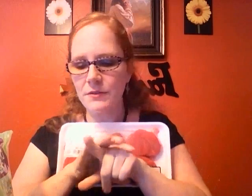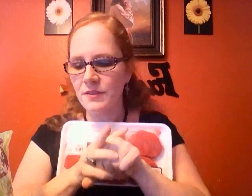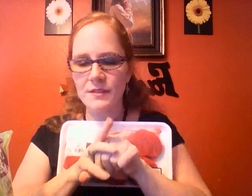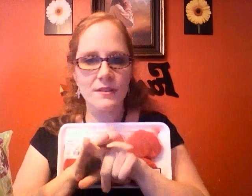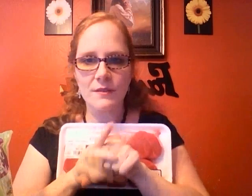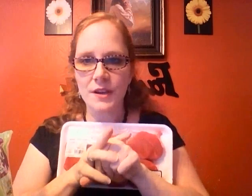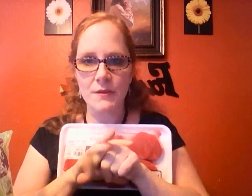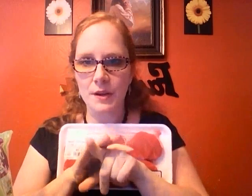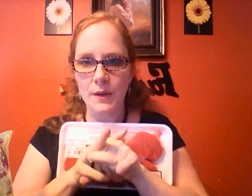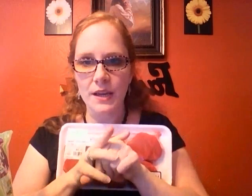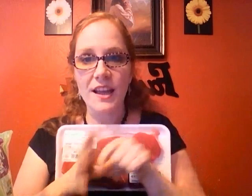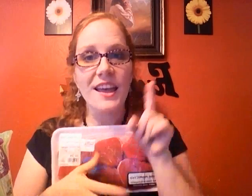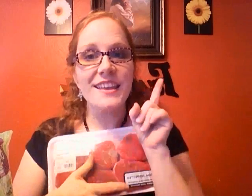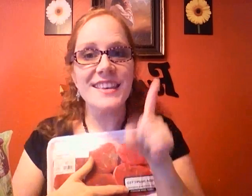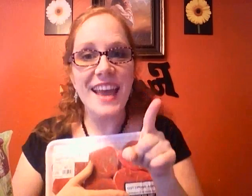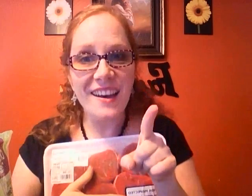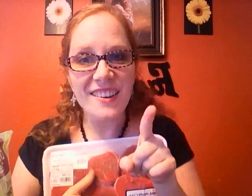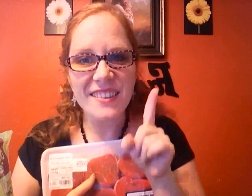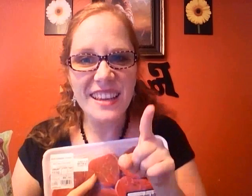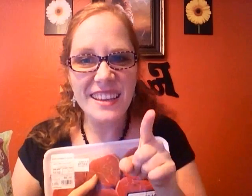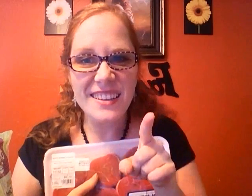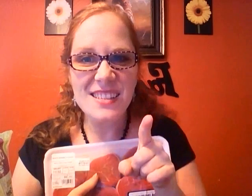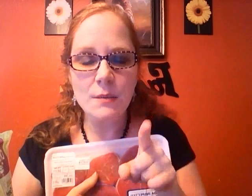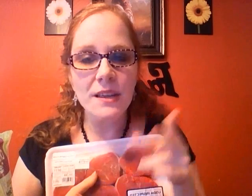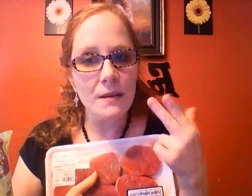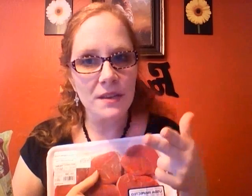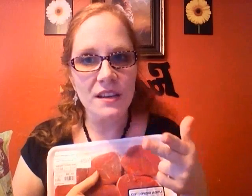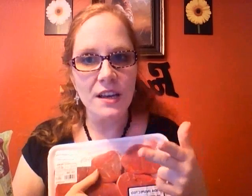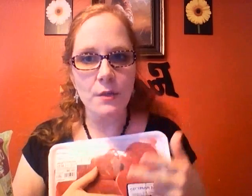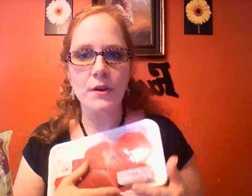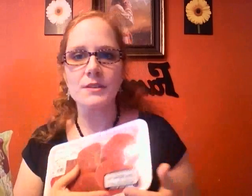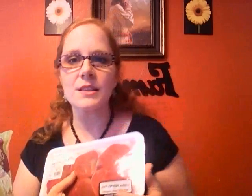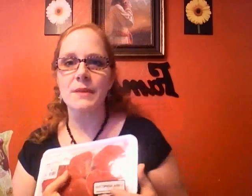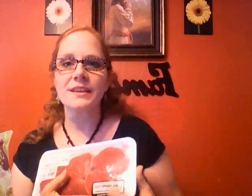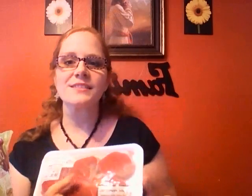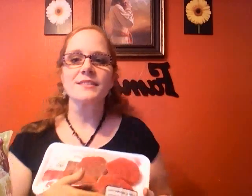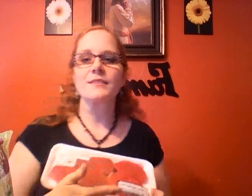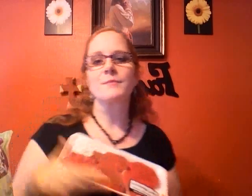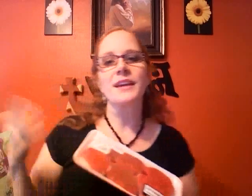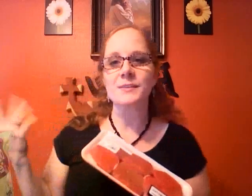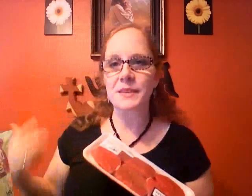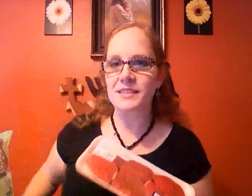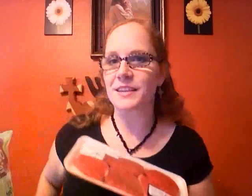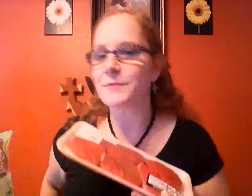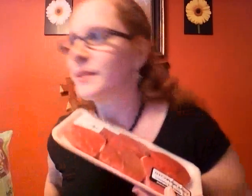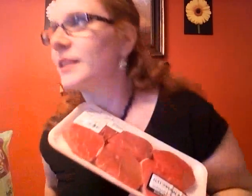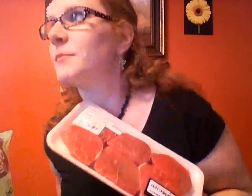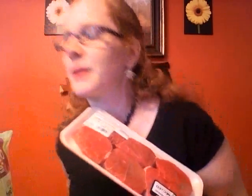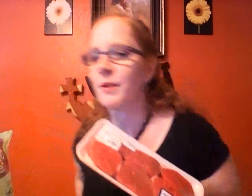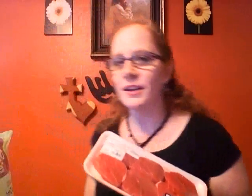very very weak now here's something I'm gonna kind of throw into the mix my husband is here Paul